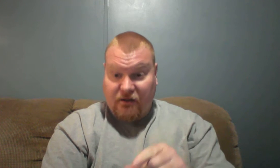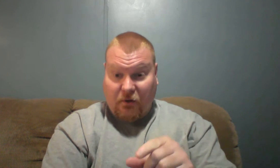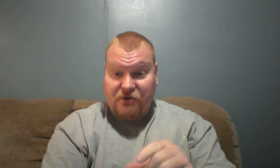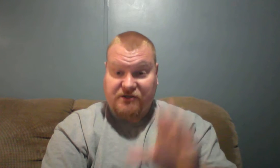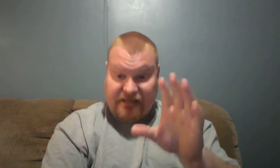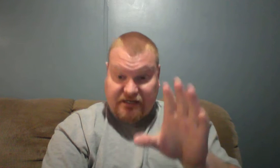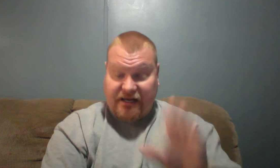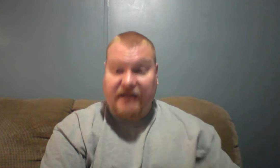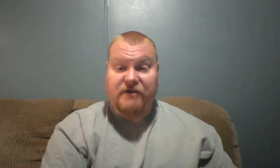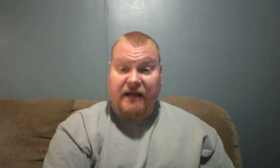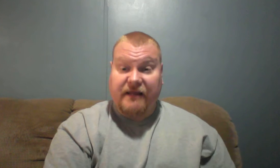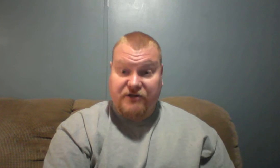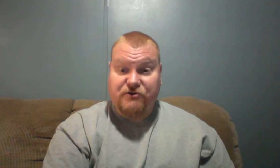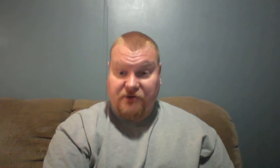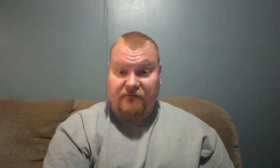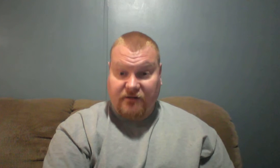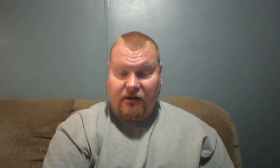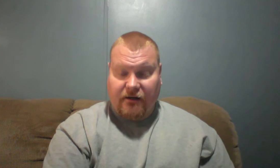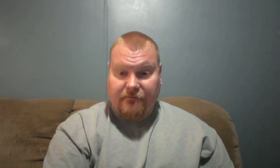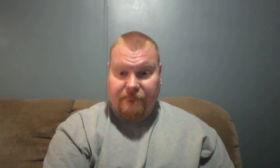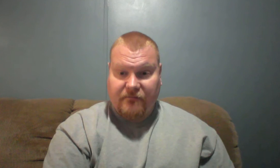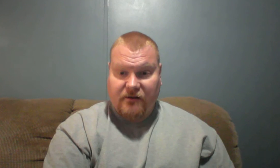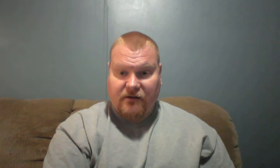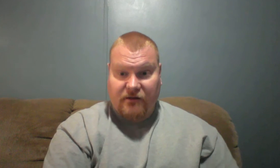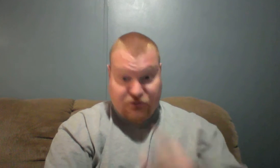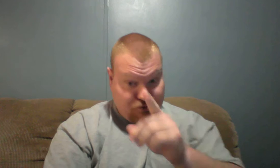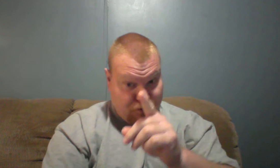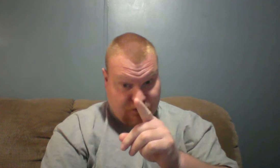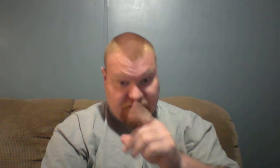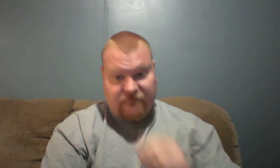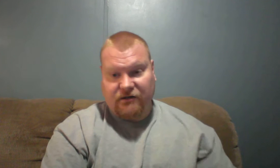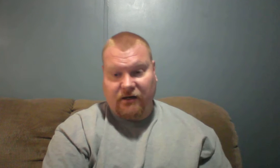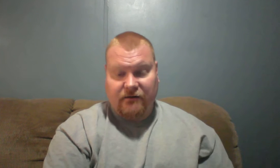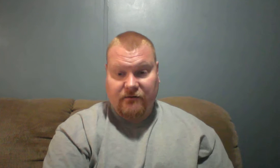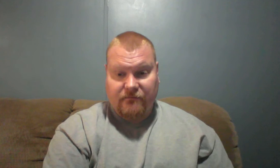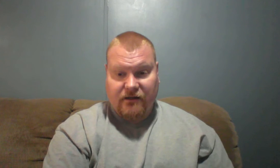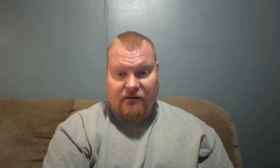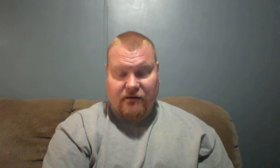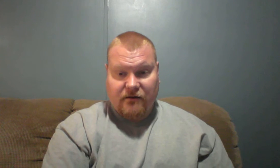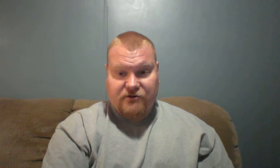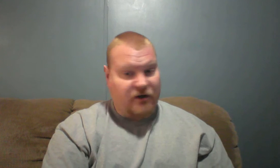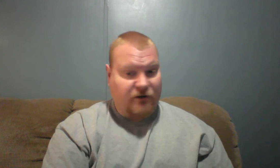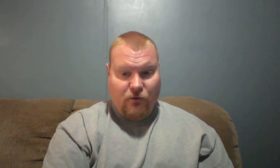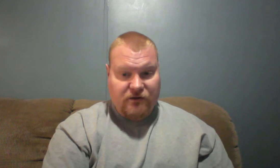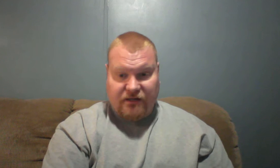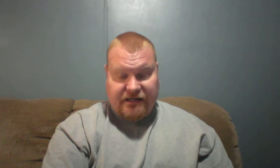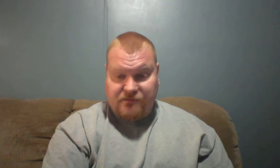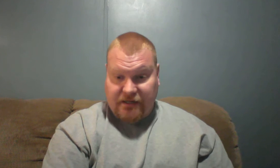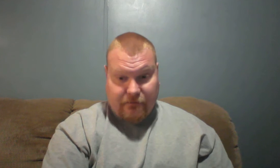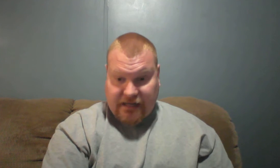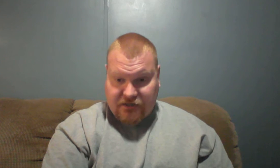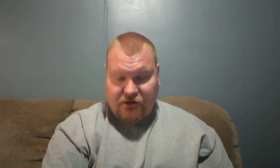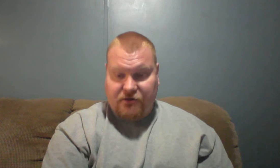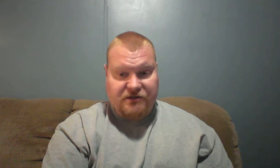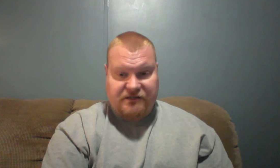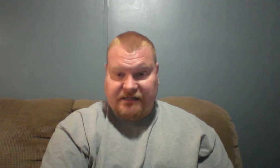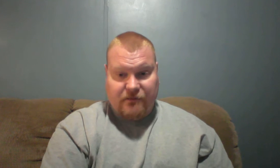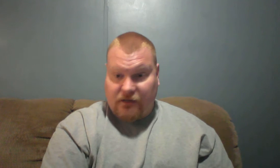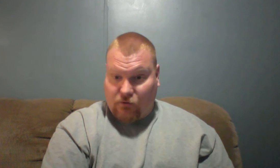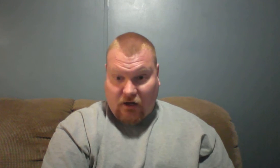person and that you're serving God, that you're truly serving God. You're not going to these big mega churches, that's a big rock